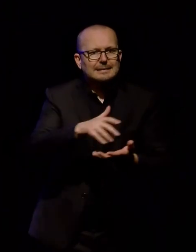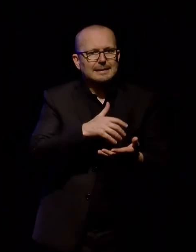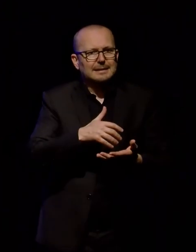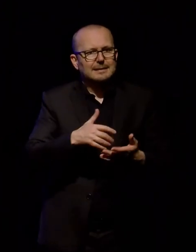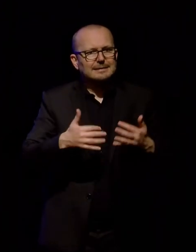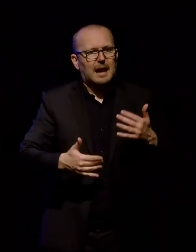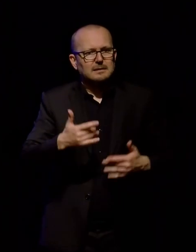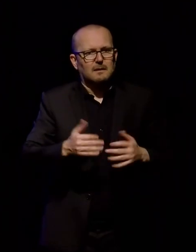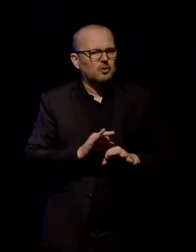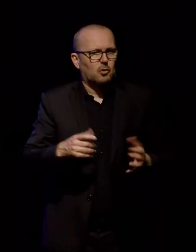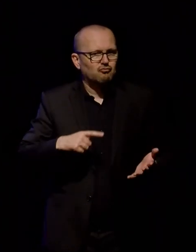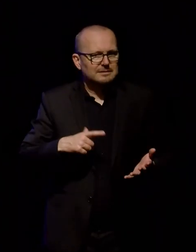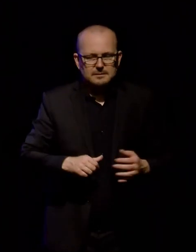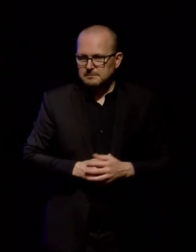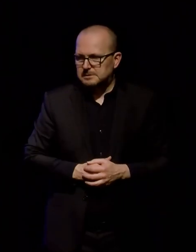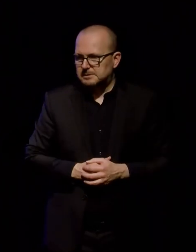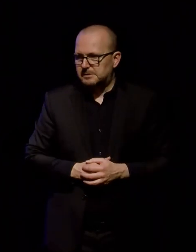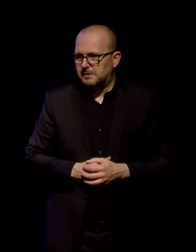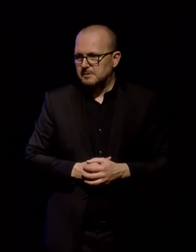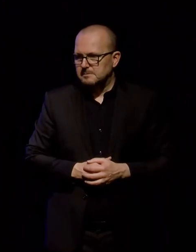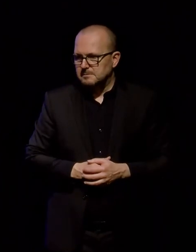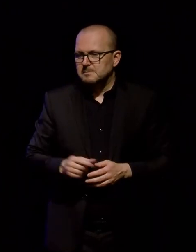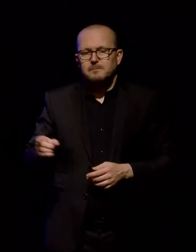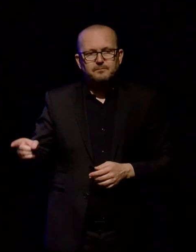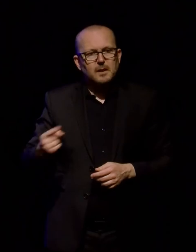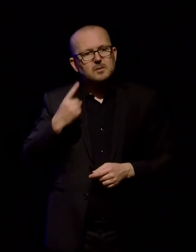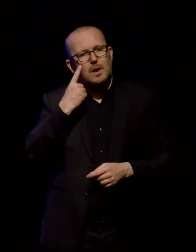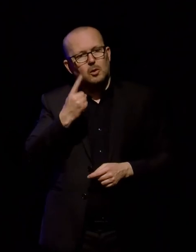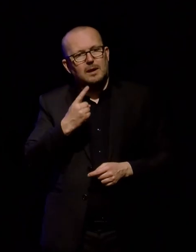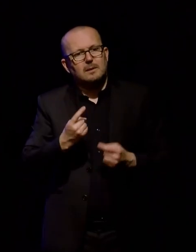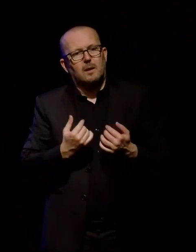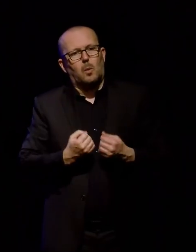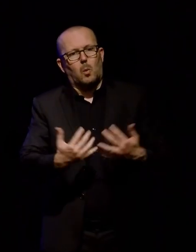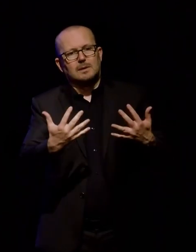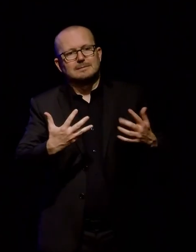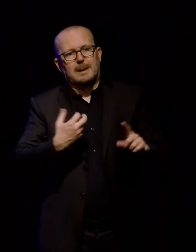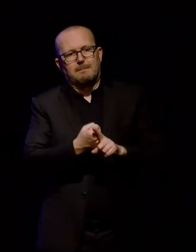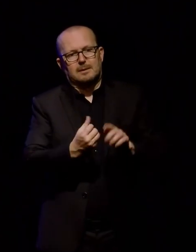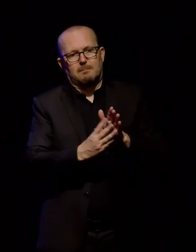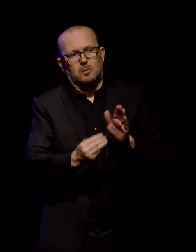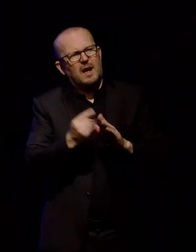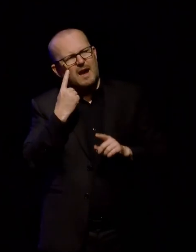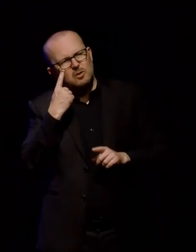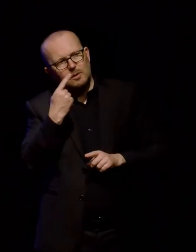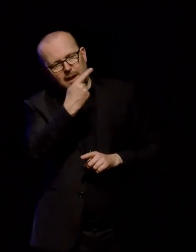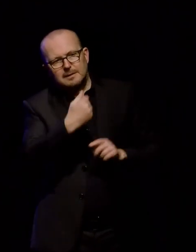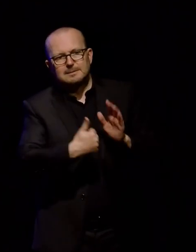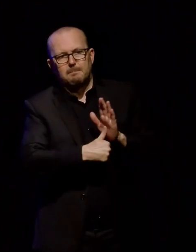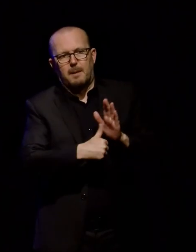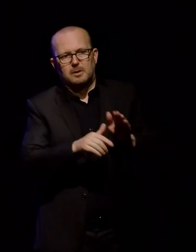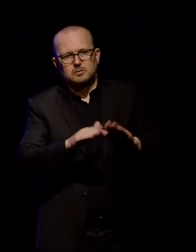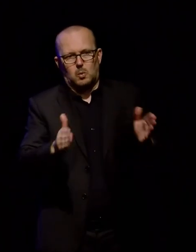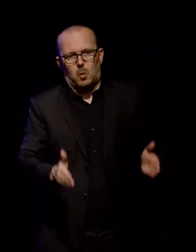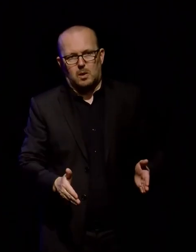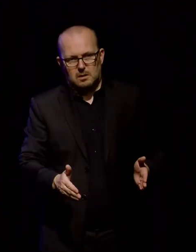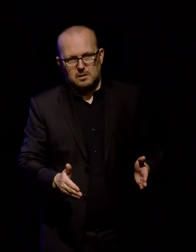I'm going to go really quickly through these last two. We looked at the audience impact model. Go see the tip-up-a-stool and get a copy of this to plug in your